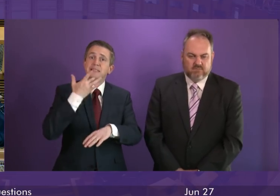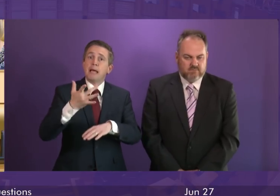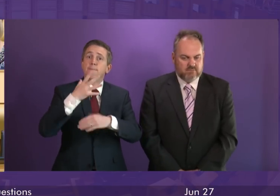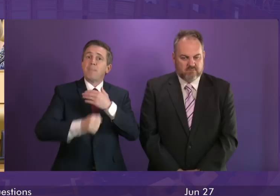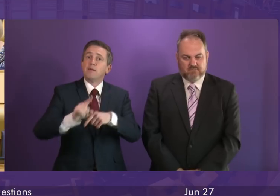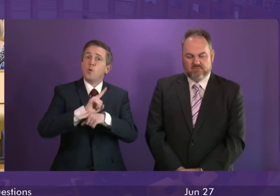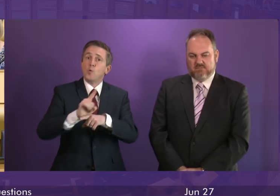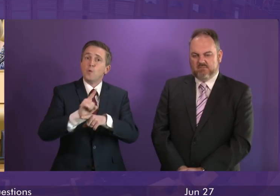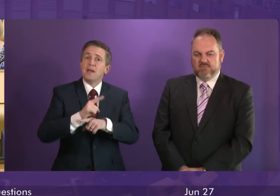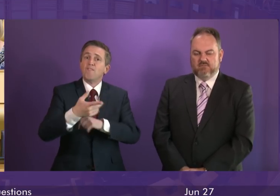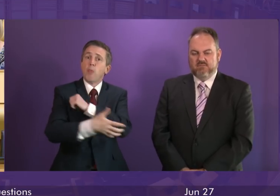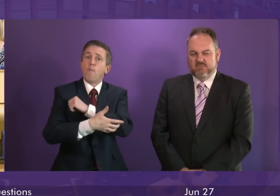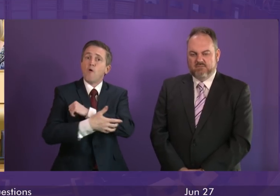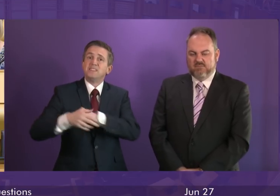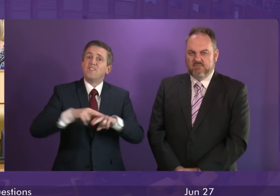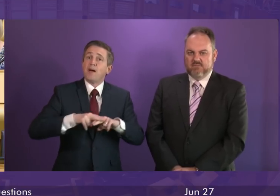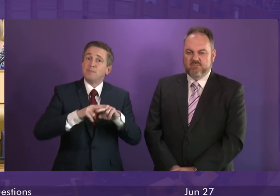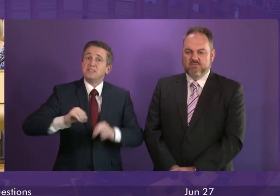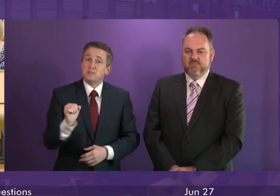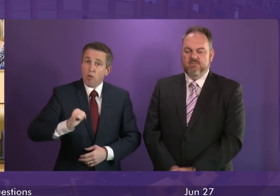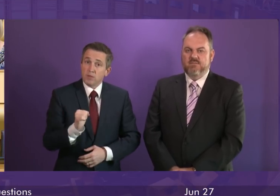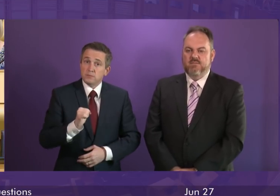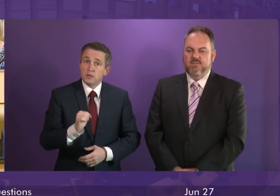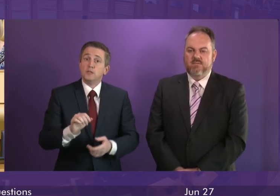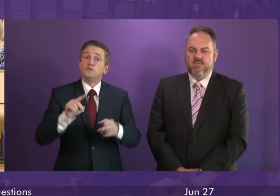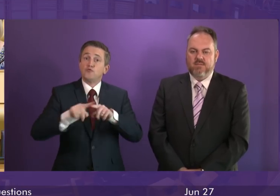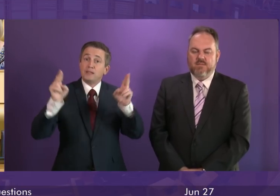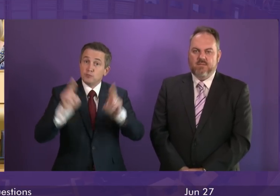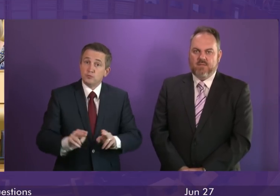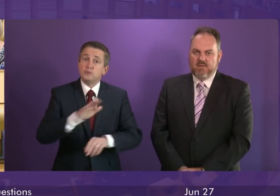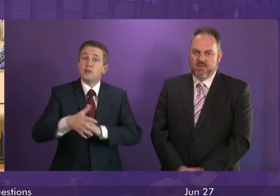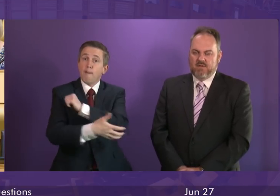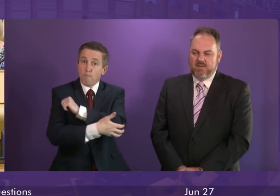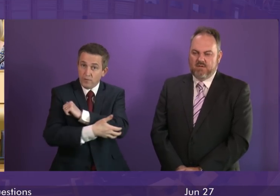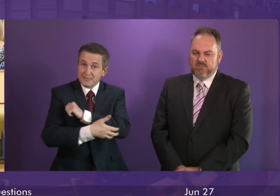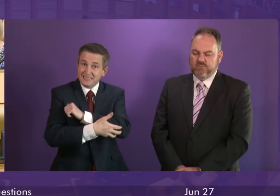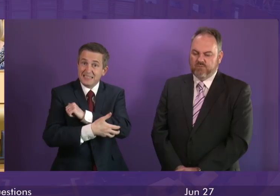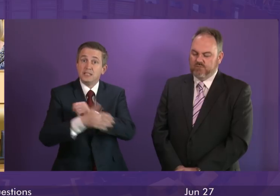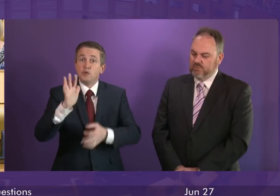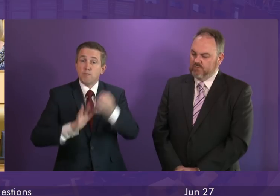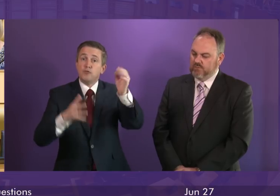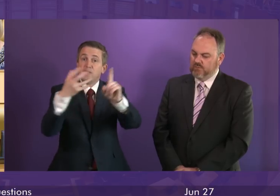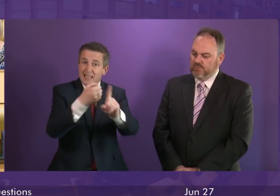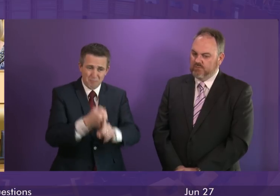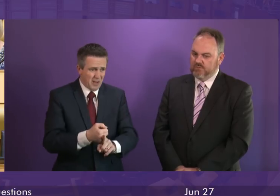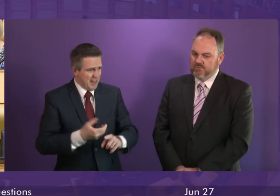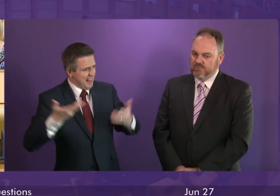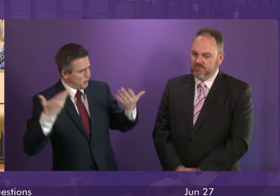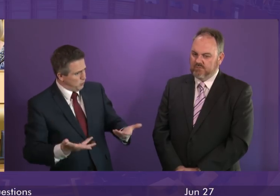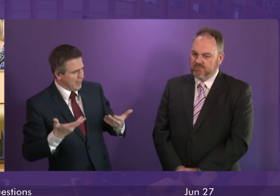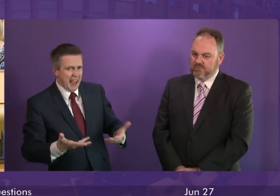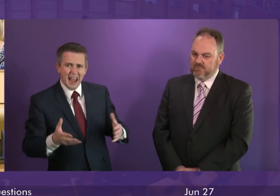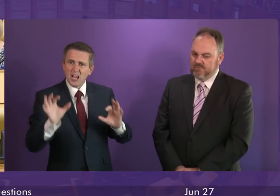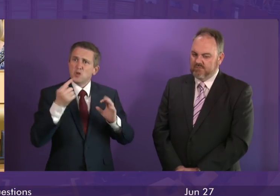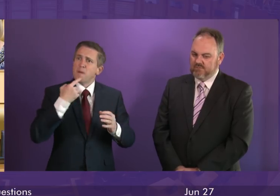supplement for the poorest families in our country to tackle child poverty and help us raise attainment. Richard Leonard has got nothing